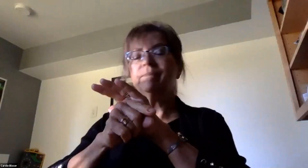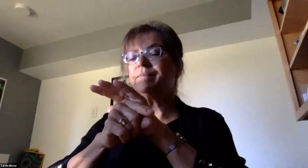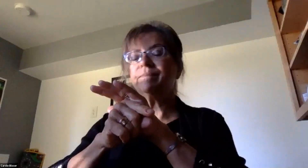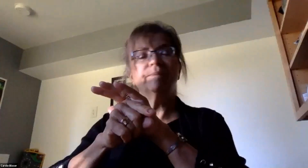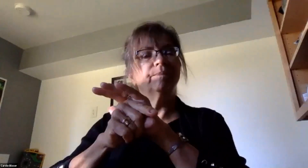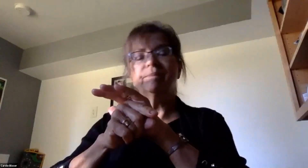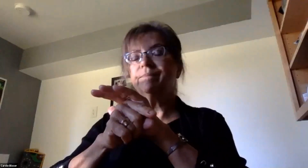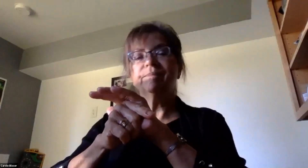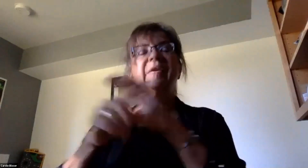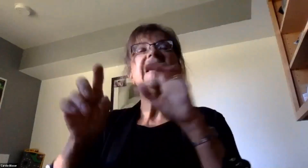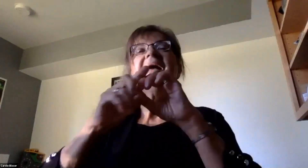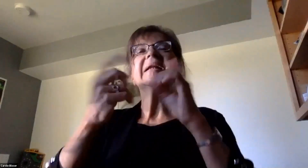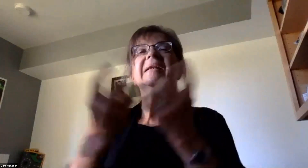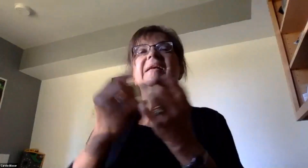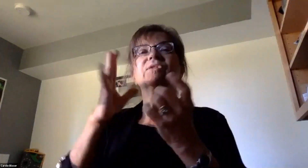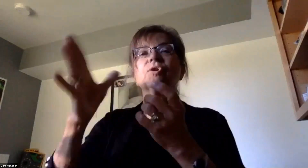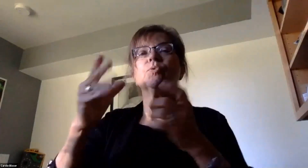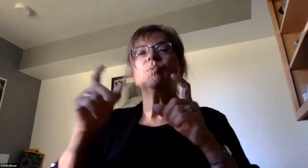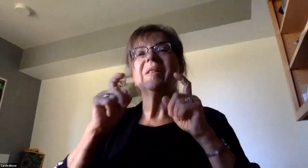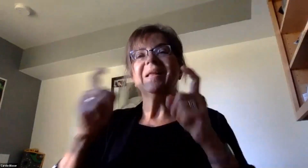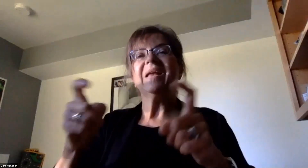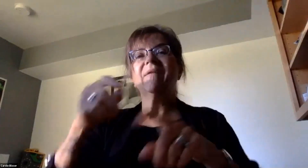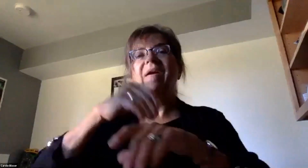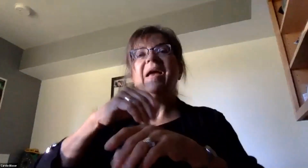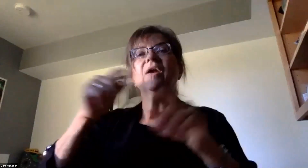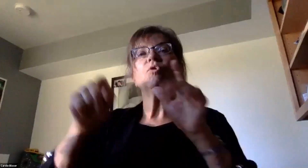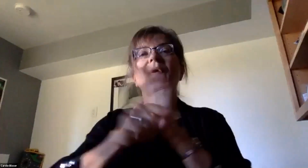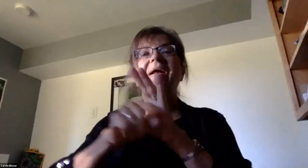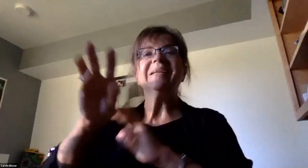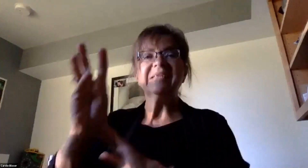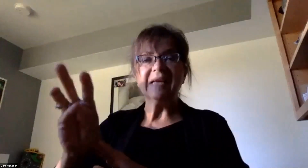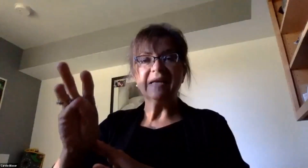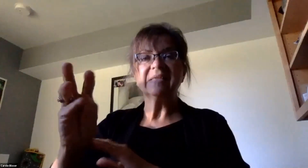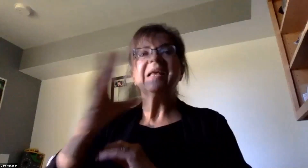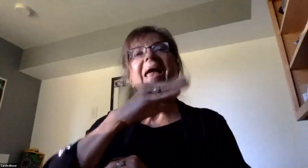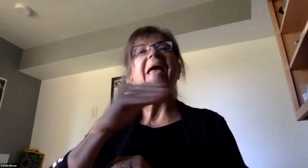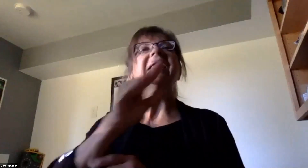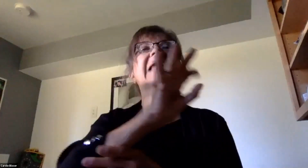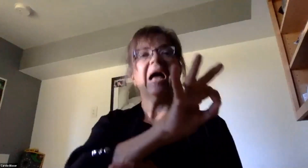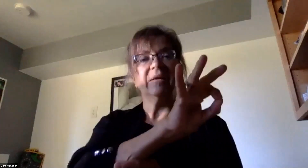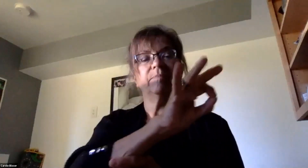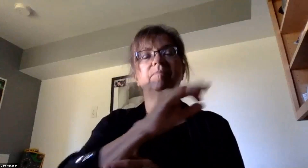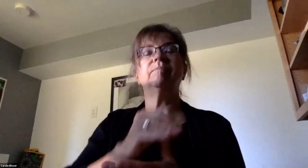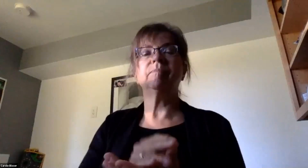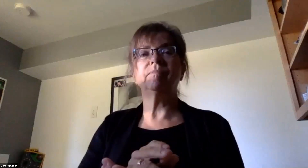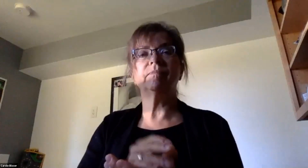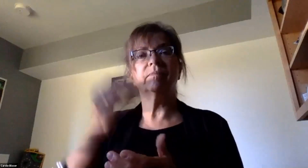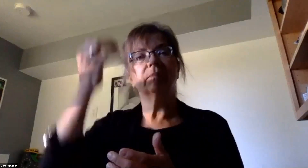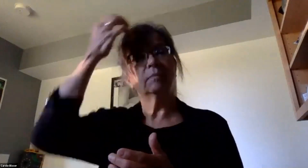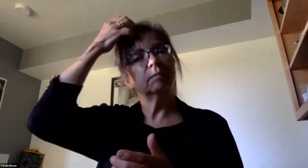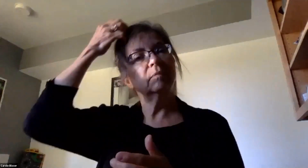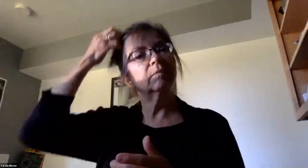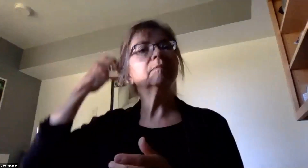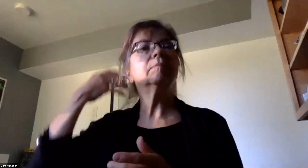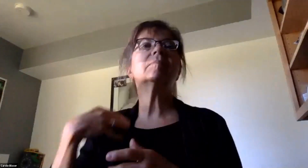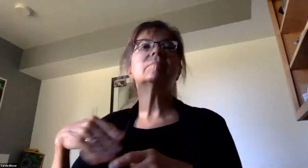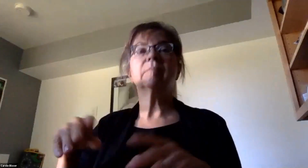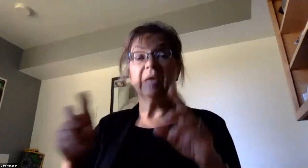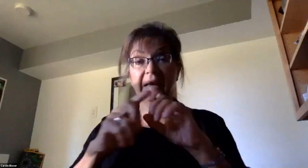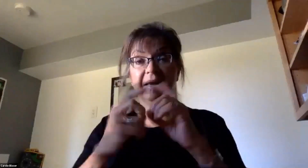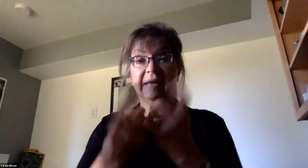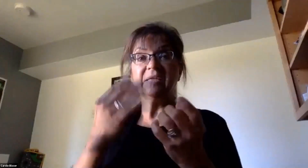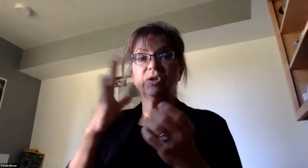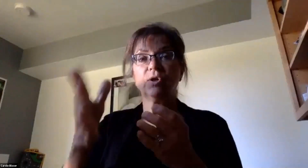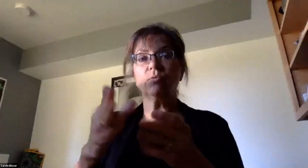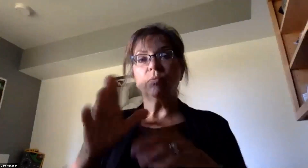The district will issue new devices at grades 6 and 9 in the secondary level. Would the district put a link